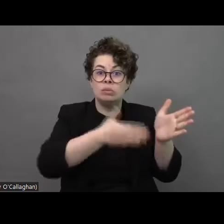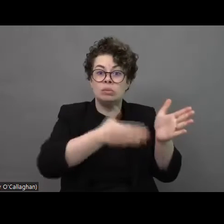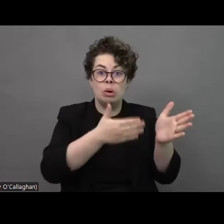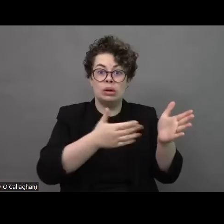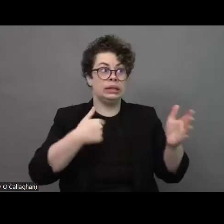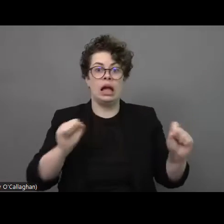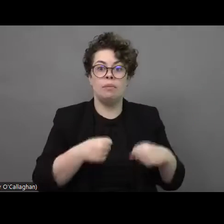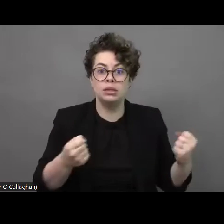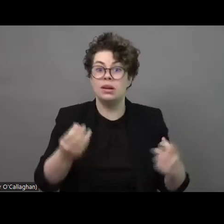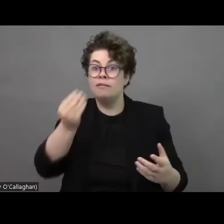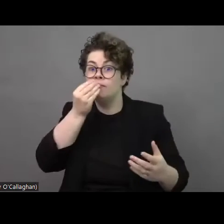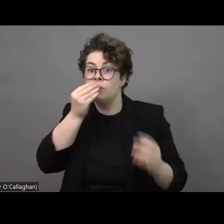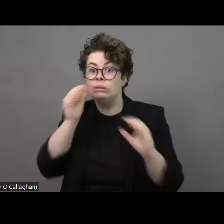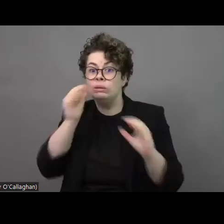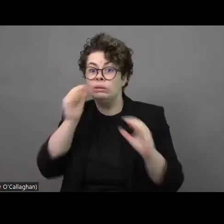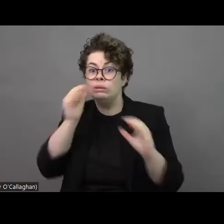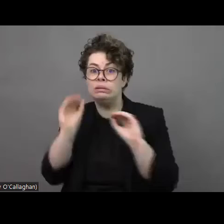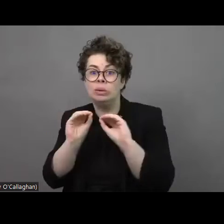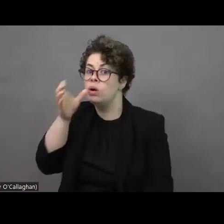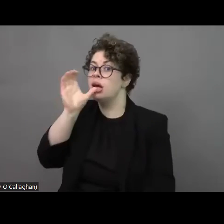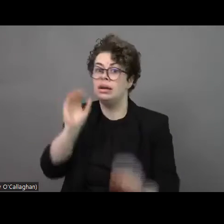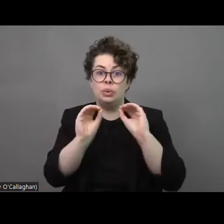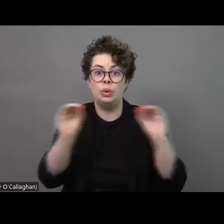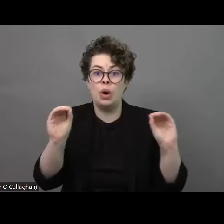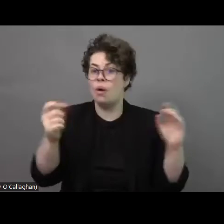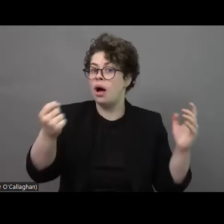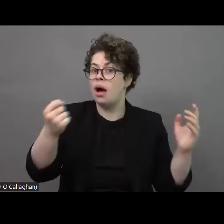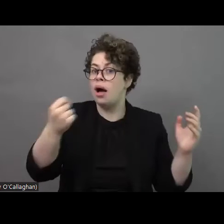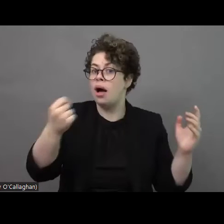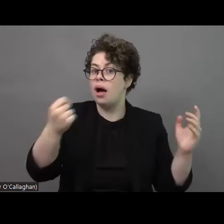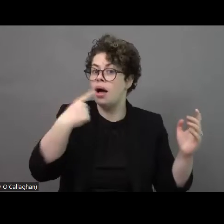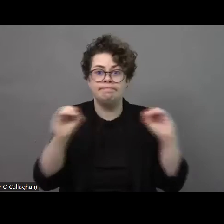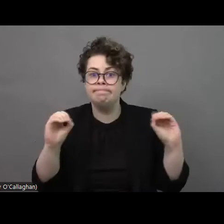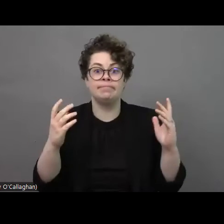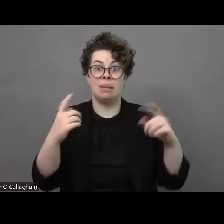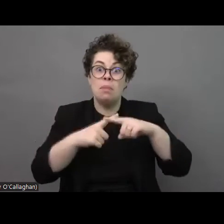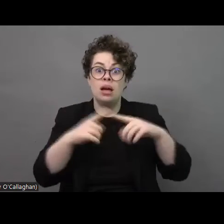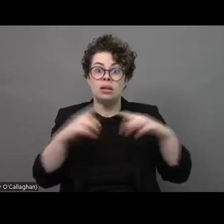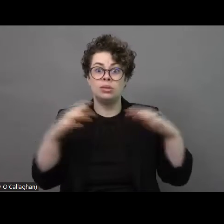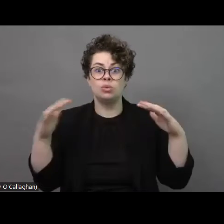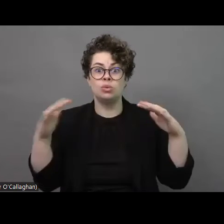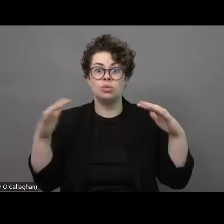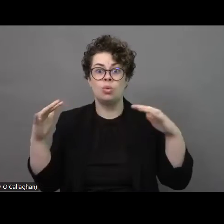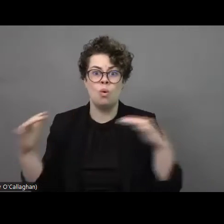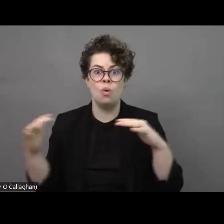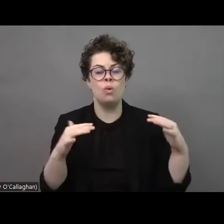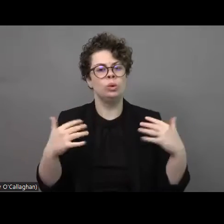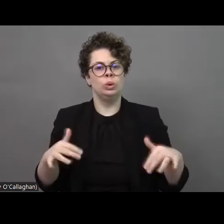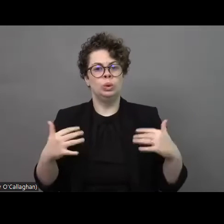a lack of food, water, medicine and living in a water. We're also